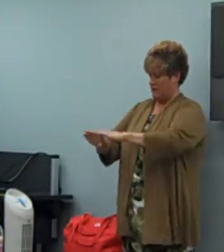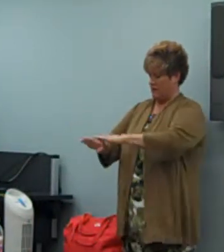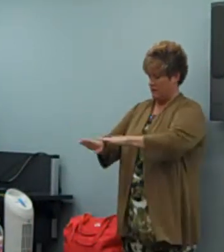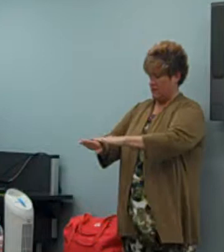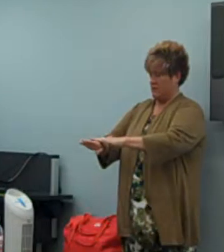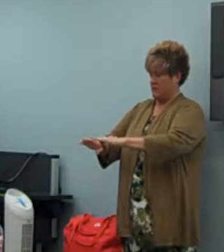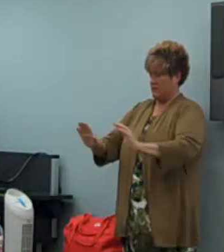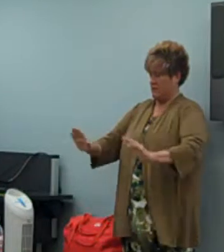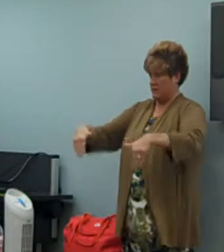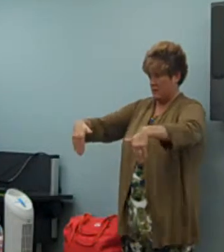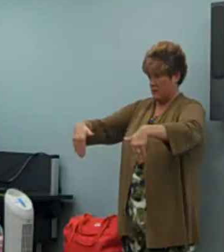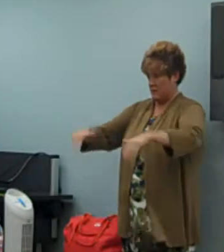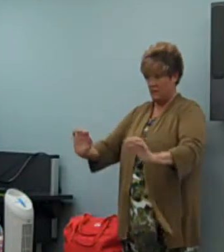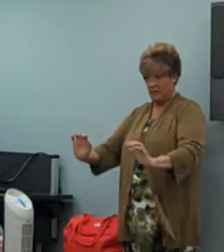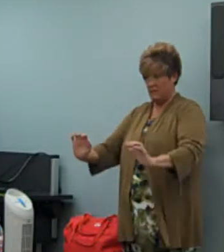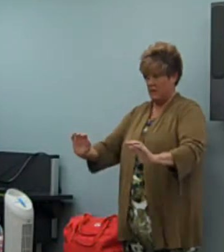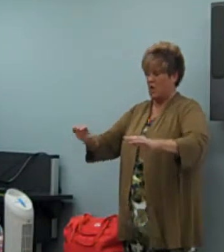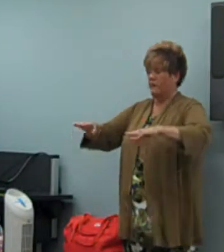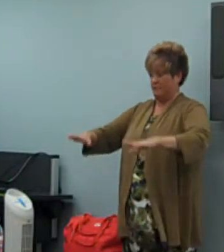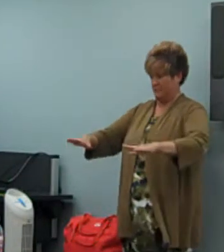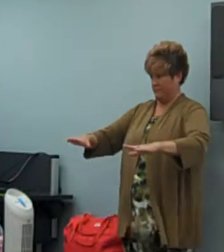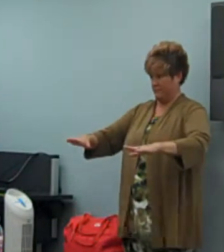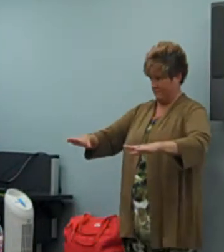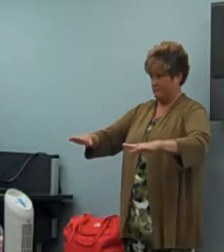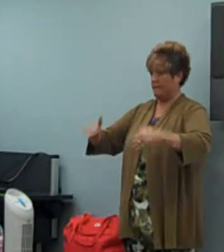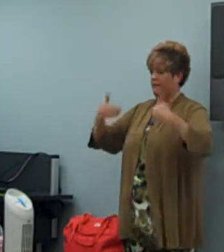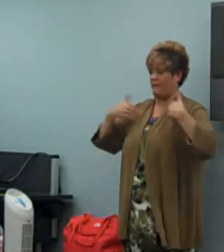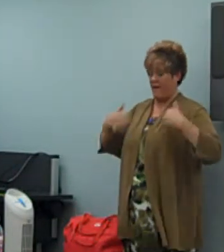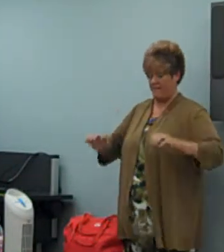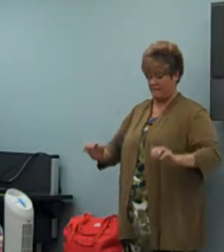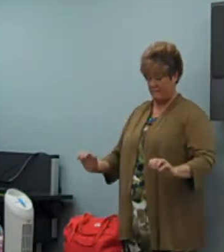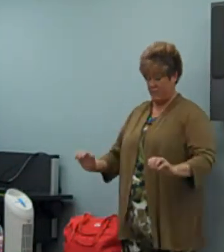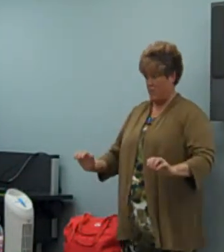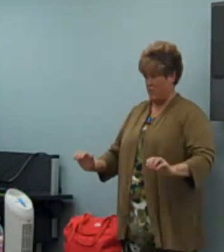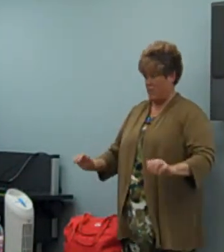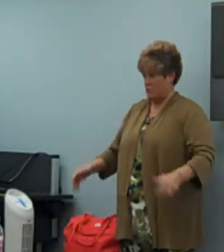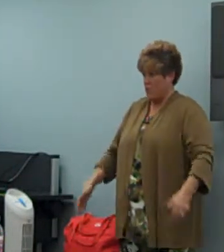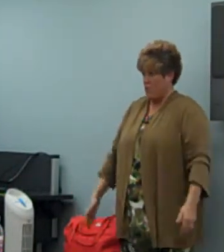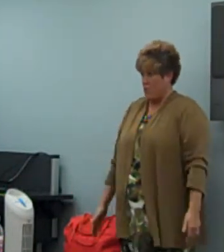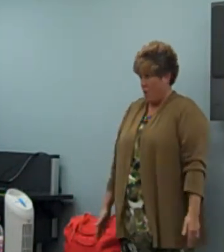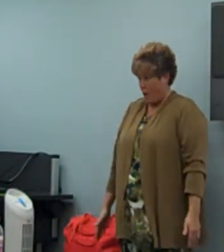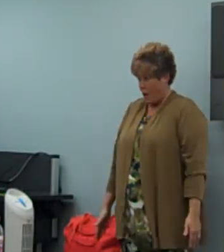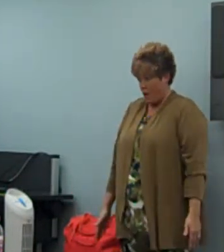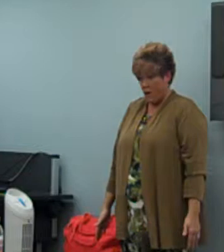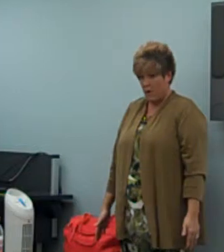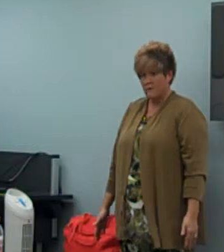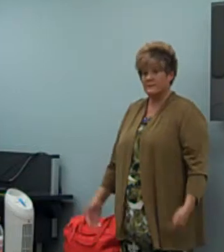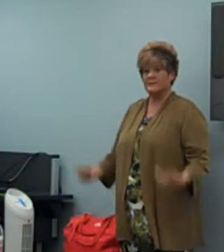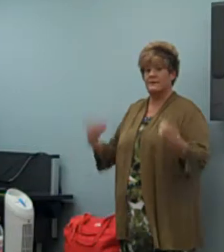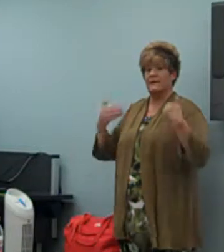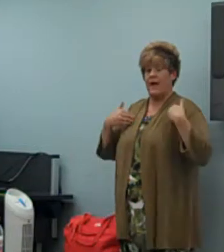your chair and adjust your keyboard, your body, and how to be comfortable and properly